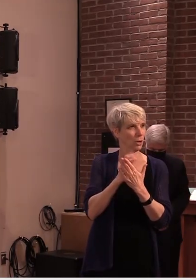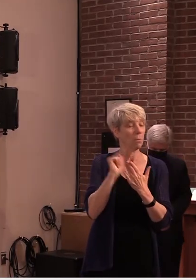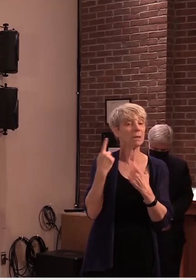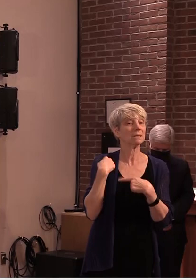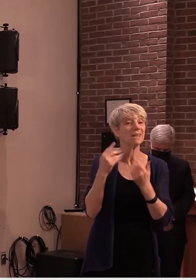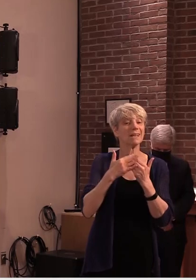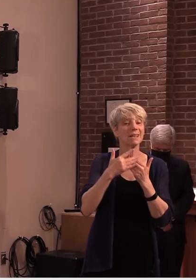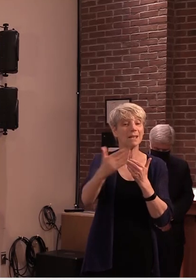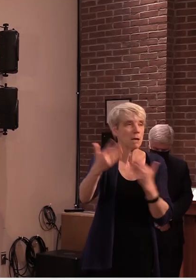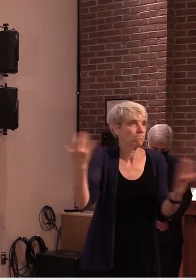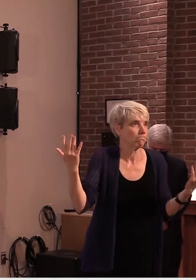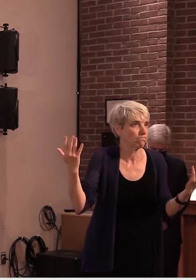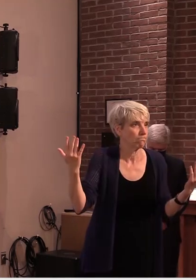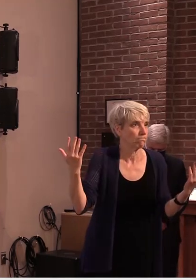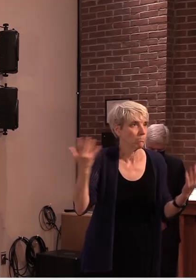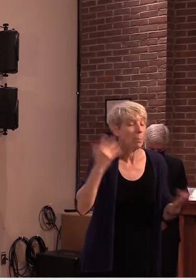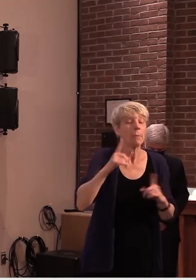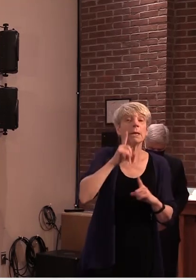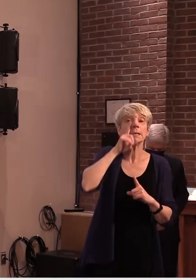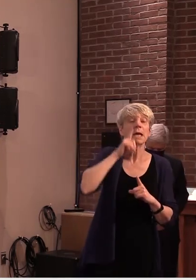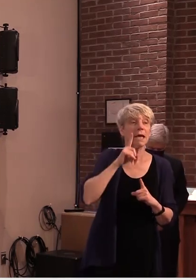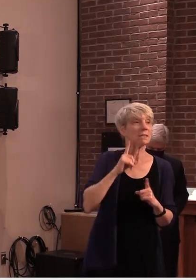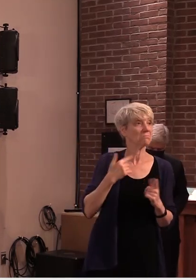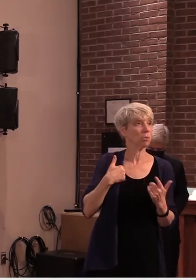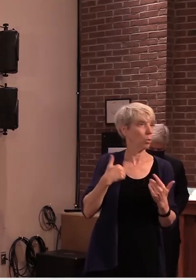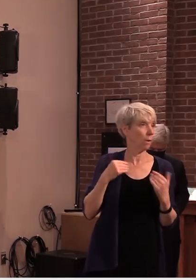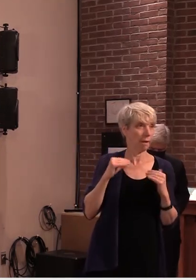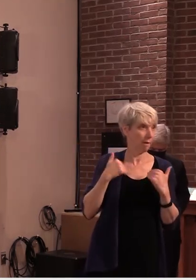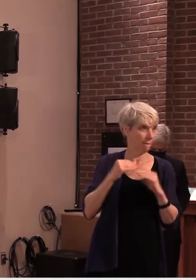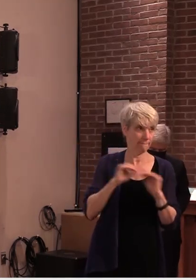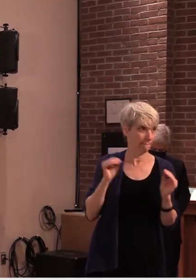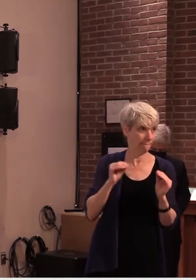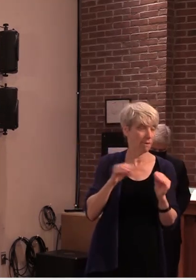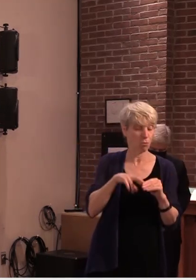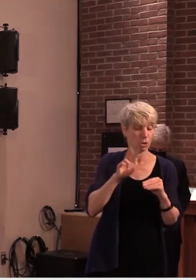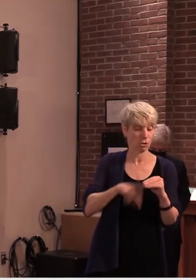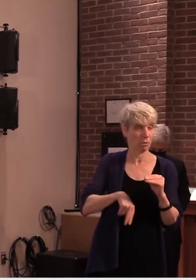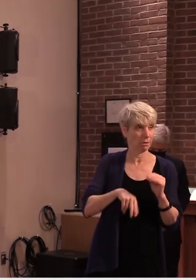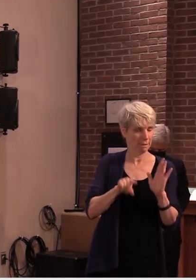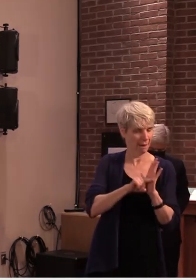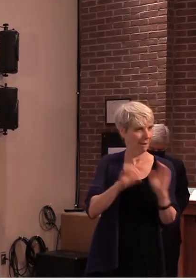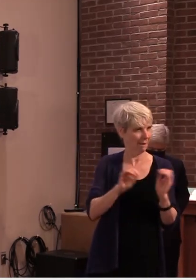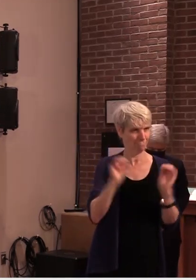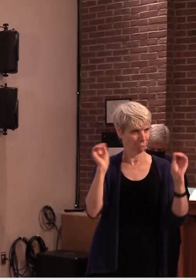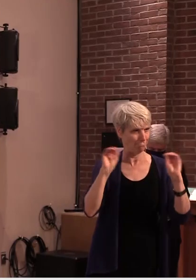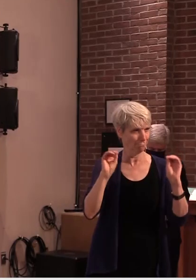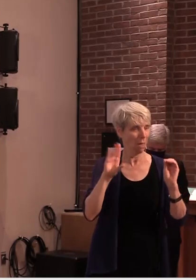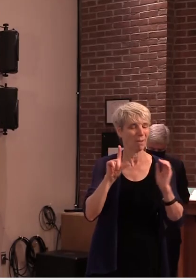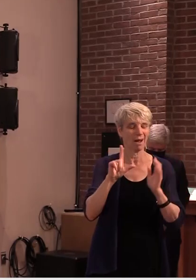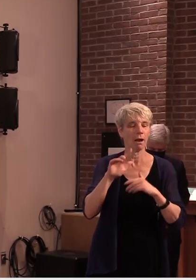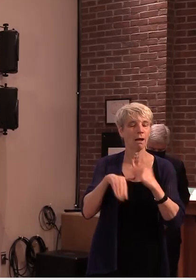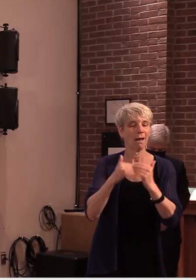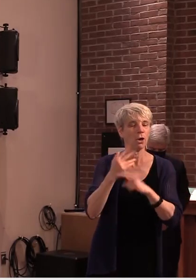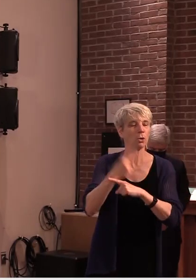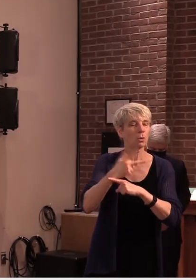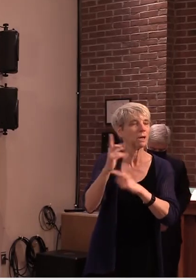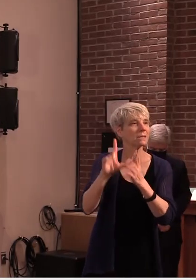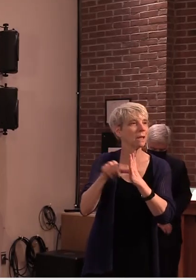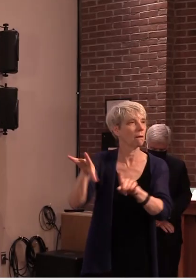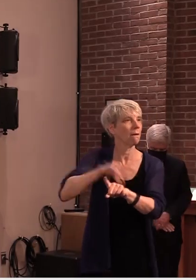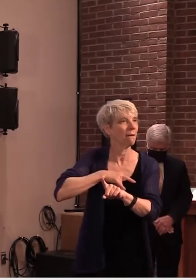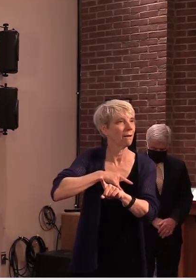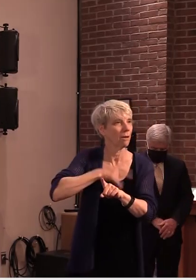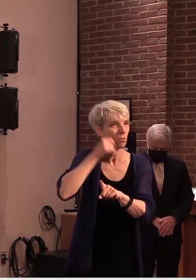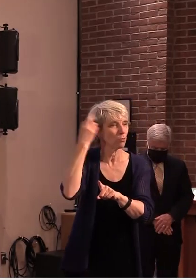helps us understand one the general prevalence of a disease in the community at a point in